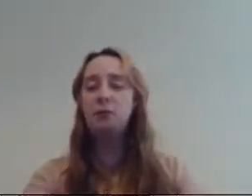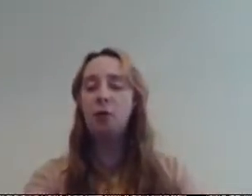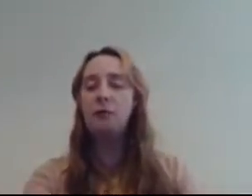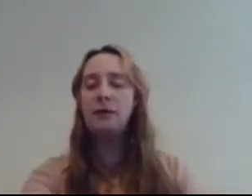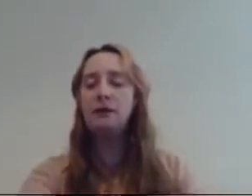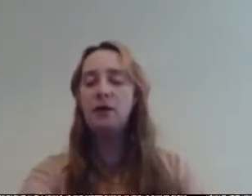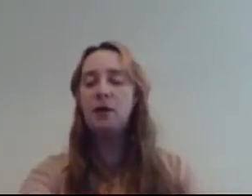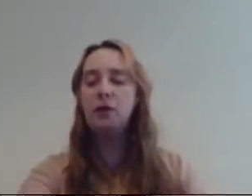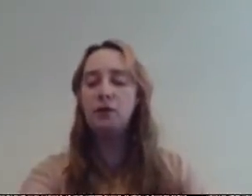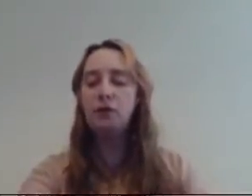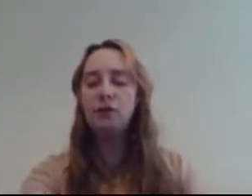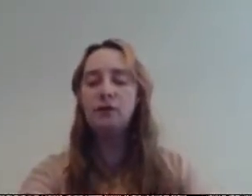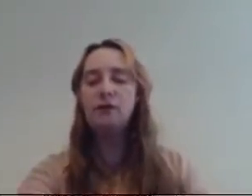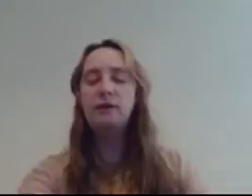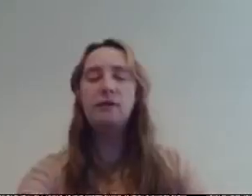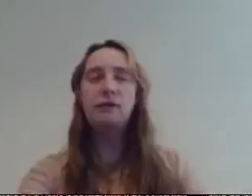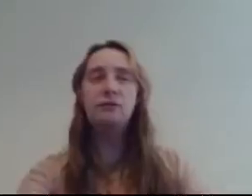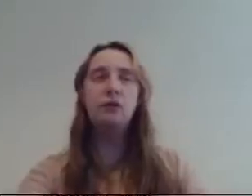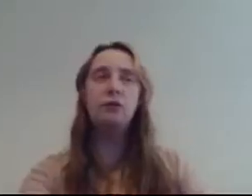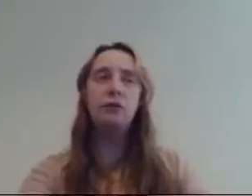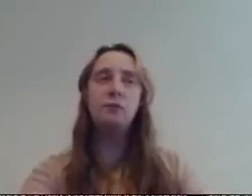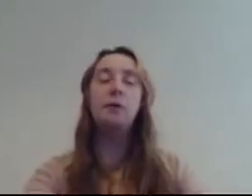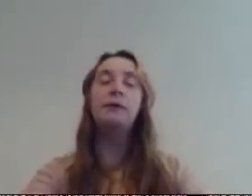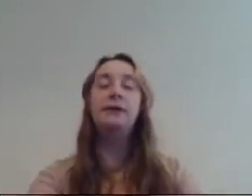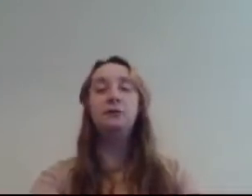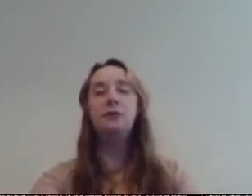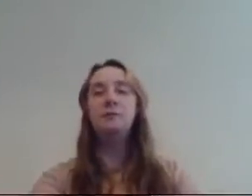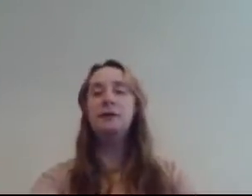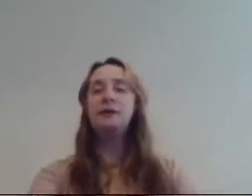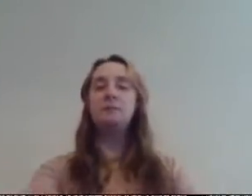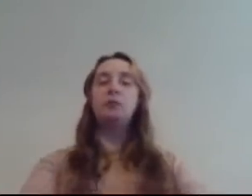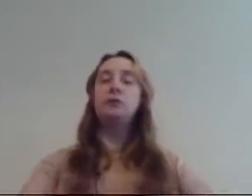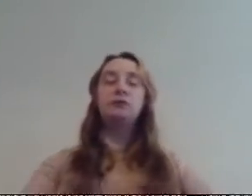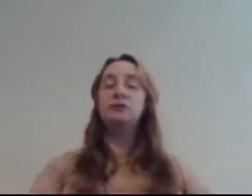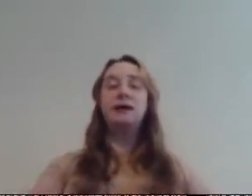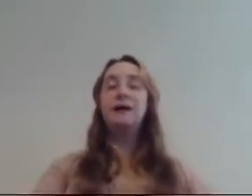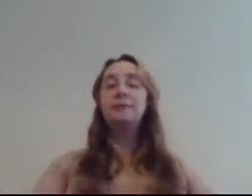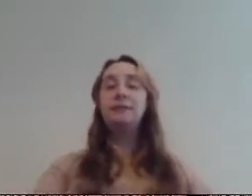talk about all might how he's not the number one hero enemy and that midoriya just snapped